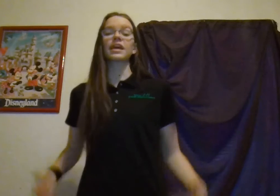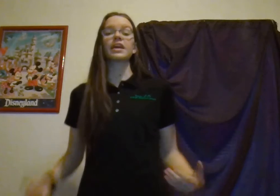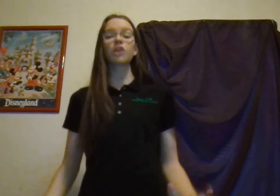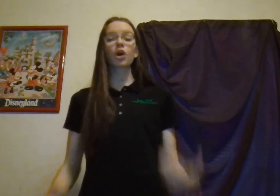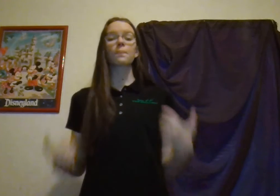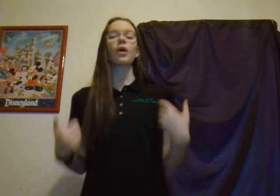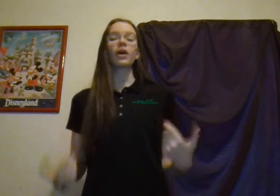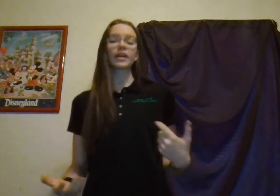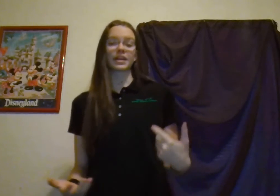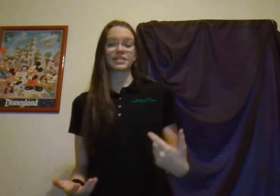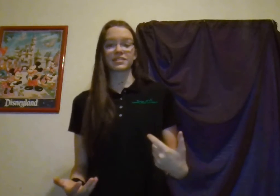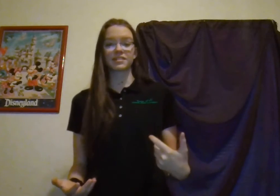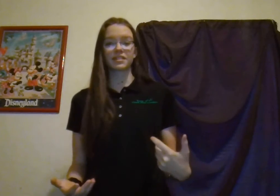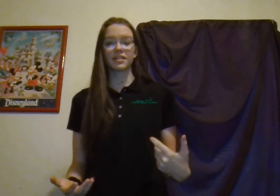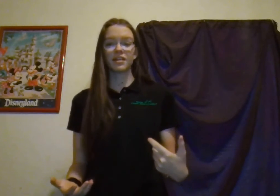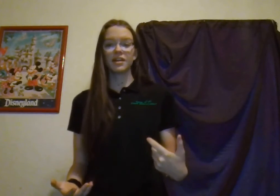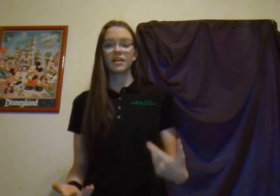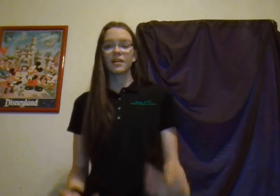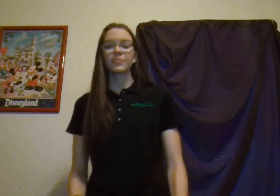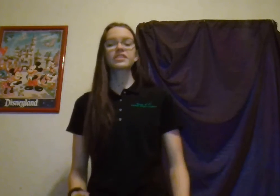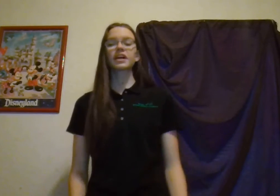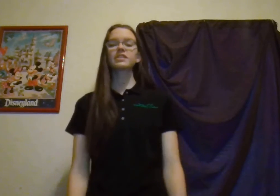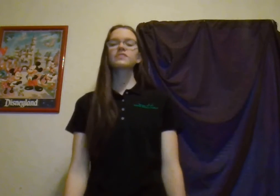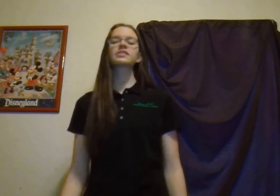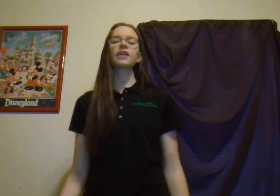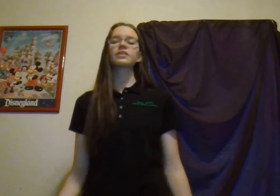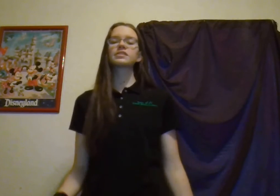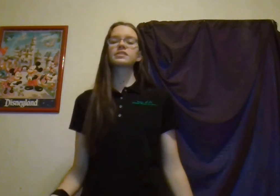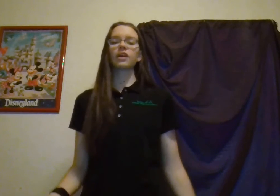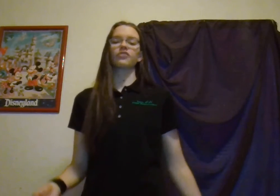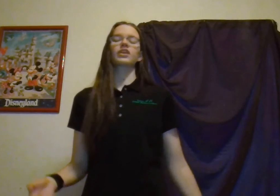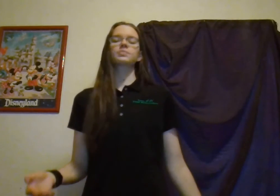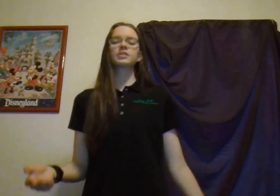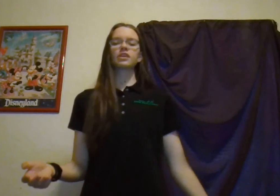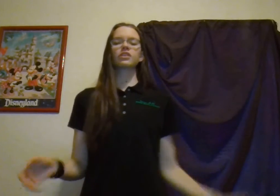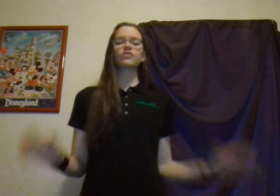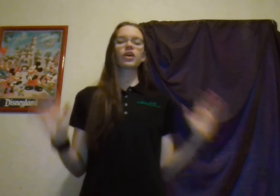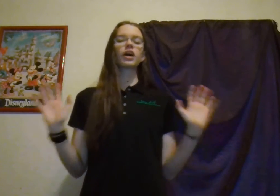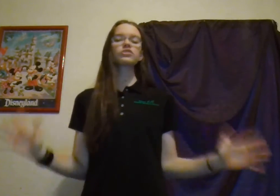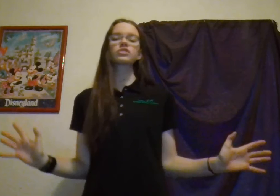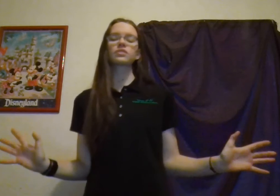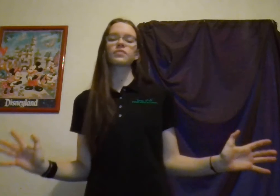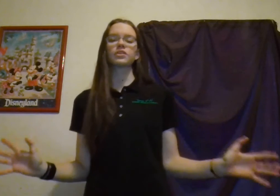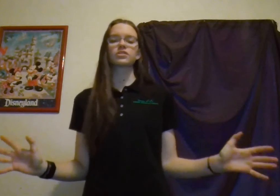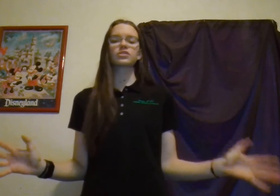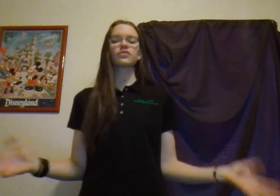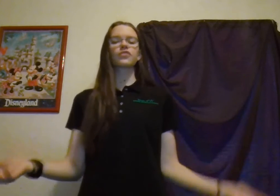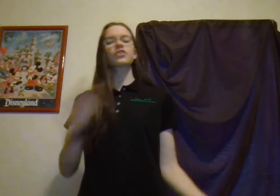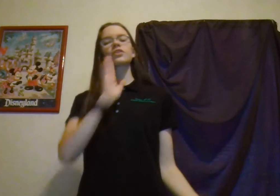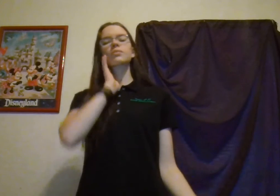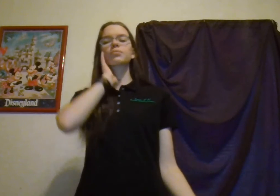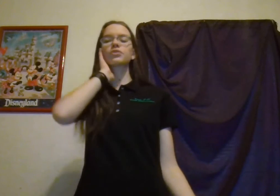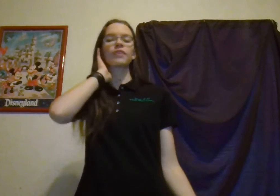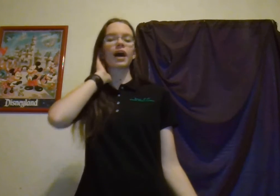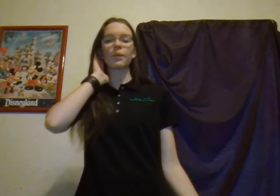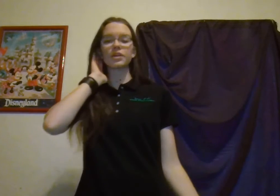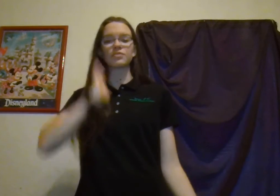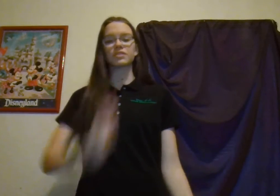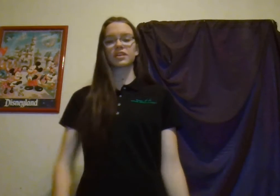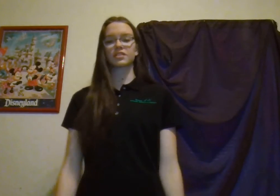in our pockets. The science of sound itself has been studied for hundreds of years to further improve how we use it.